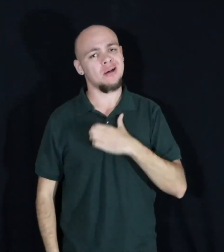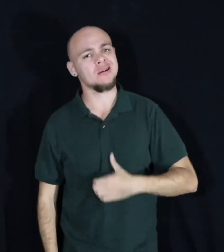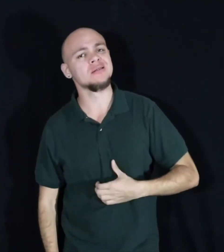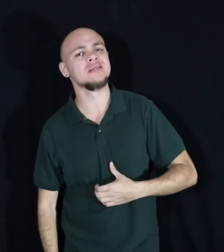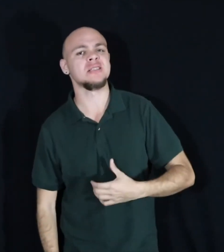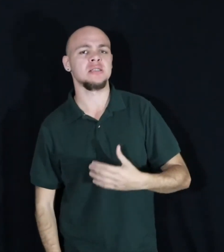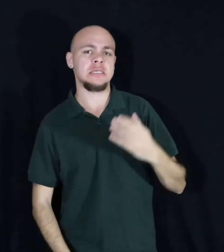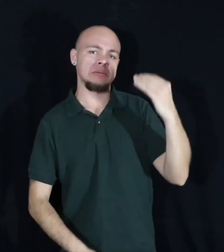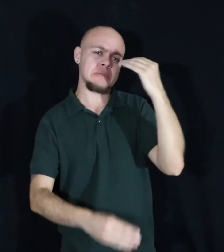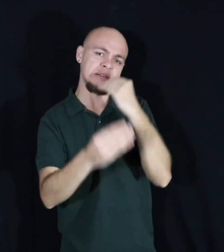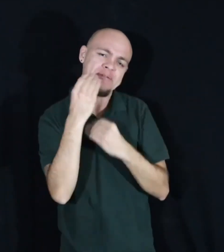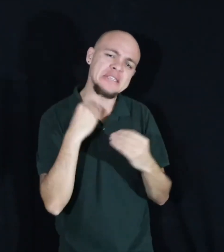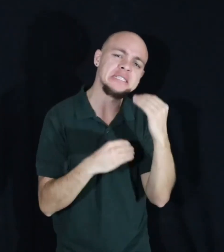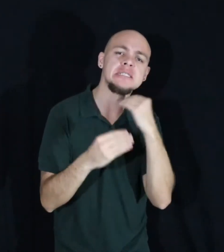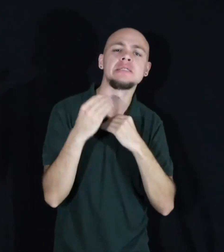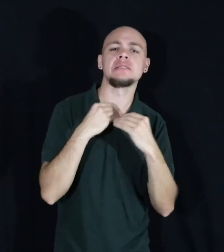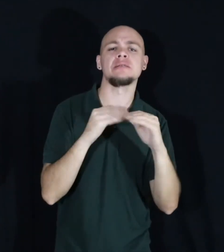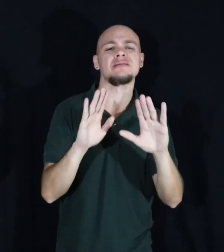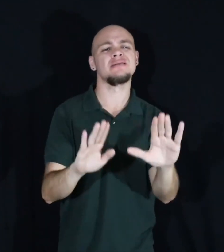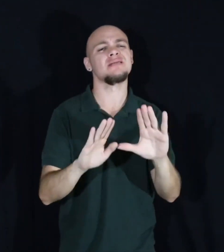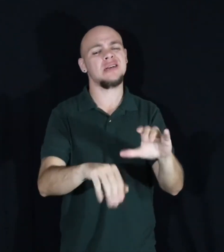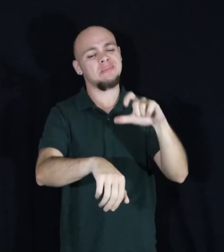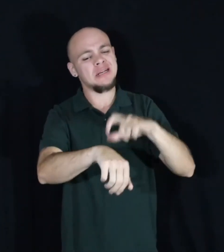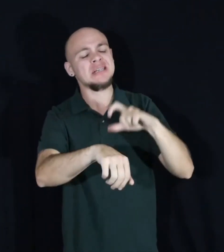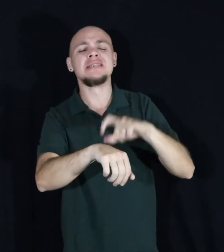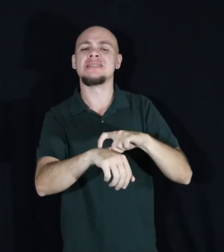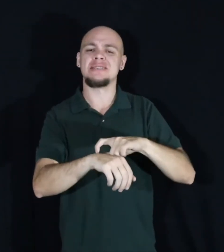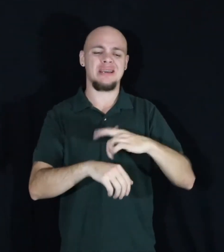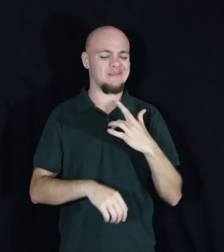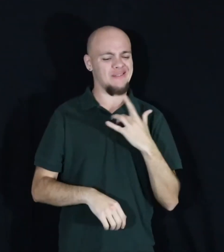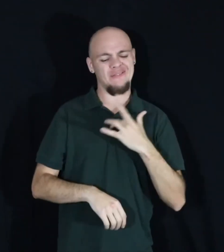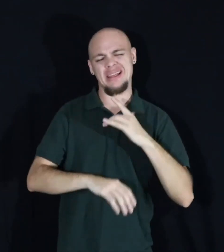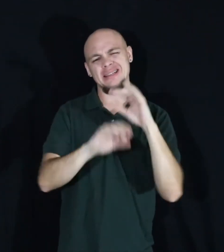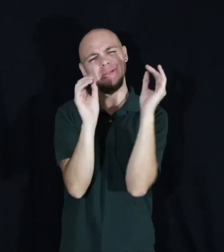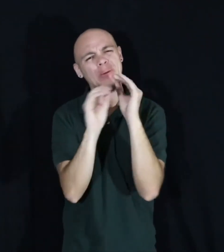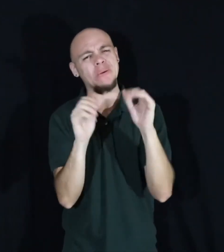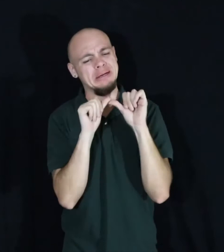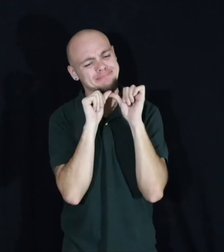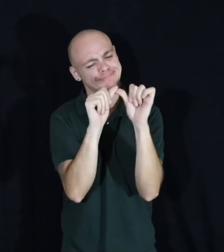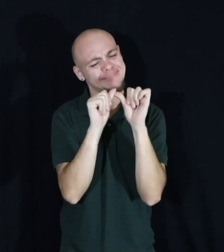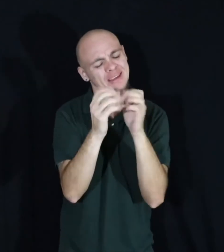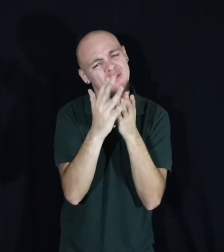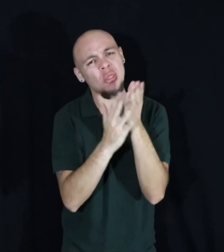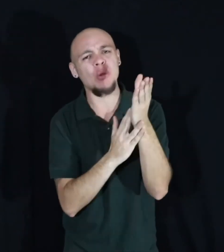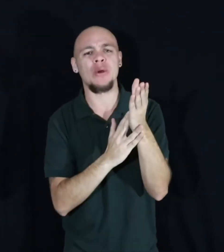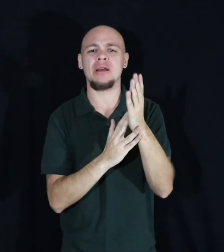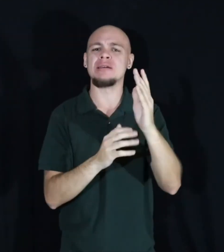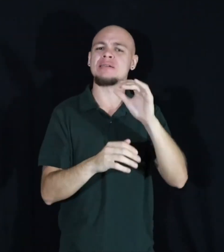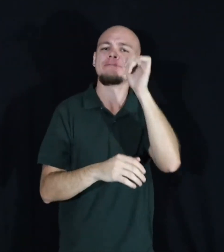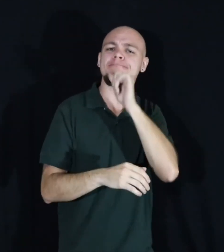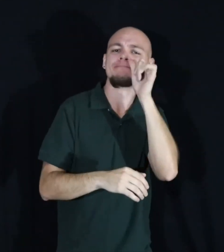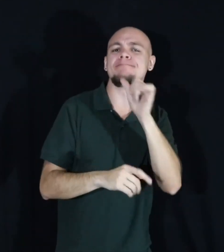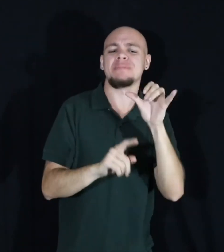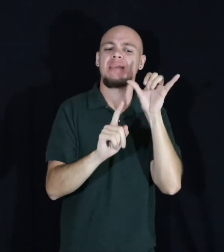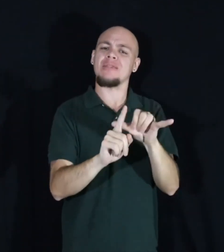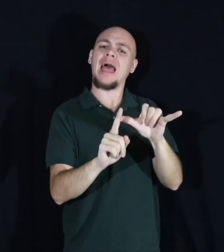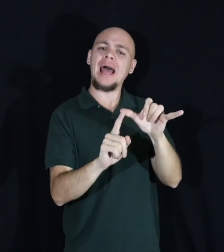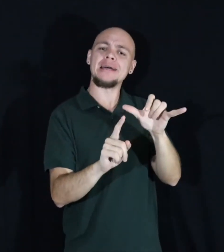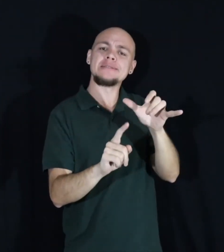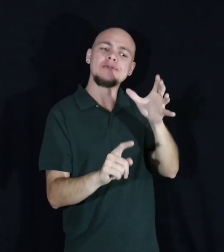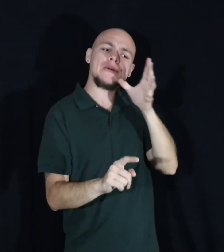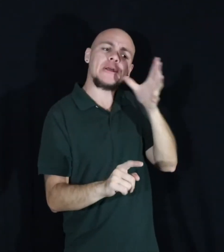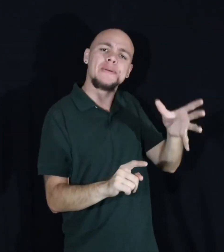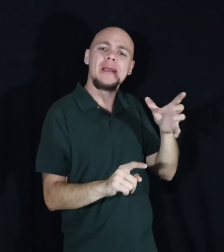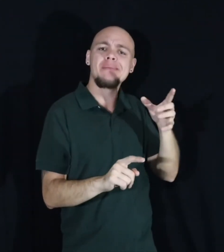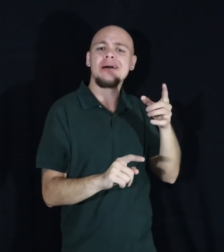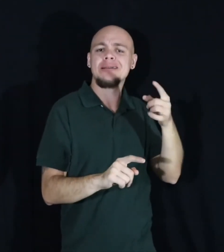feasting. But no time to fill. Gotta push through. No time to deal because that's what grandma them say